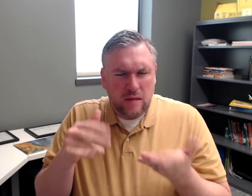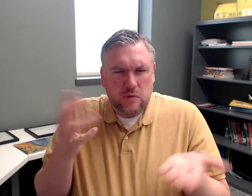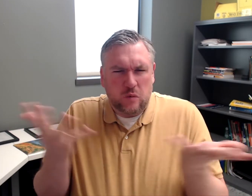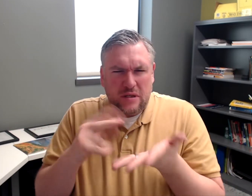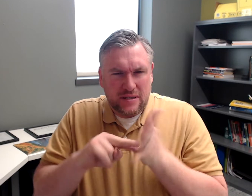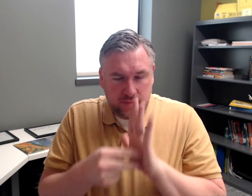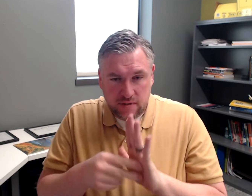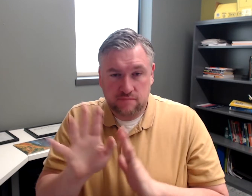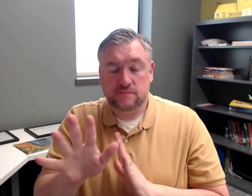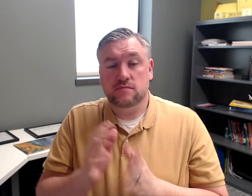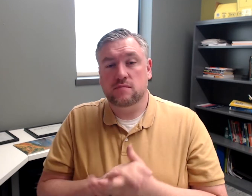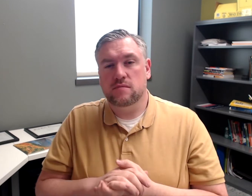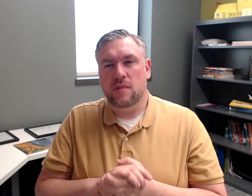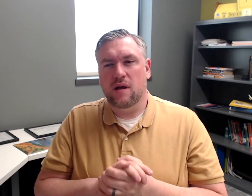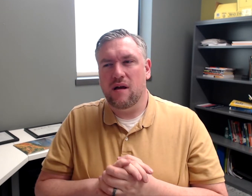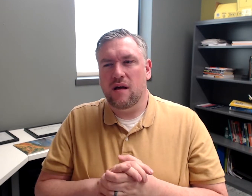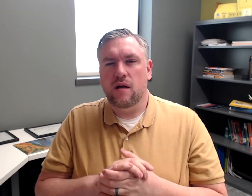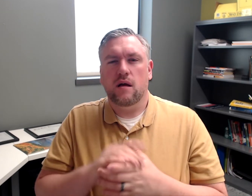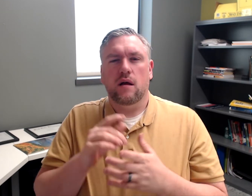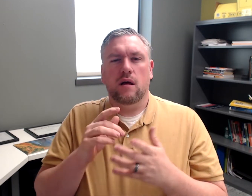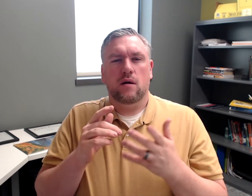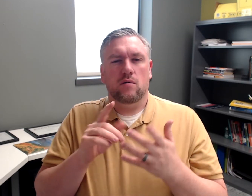We all know that, but what does it mean in practice?